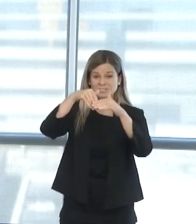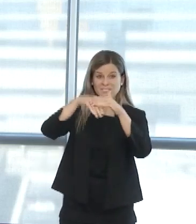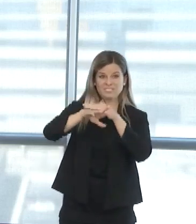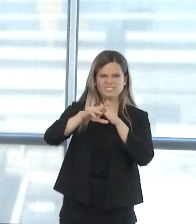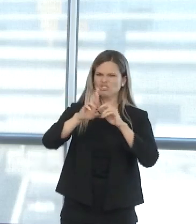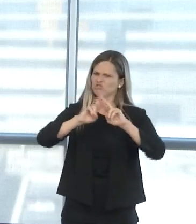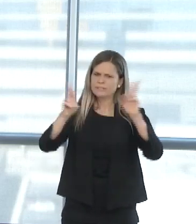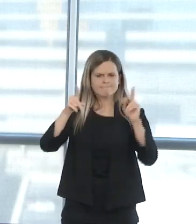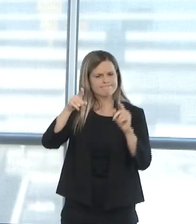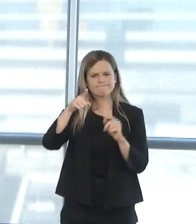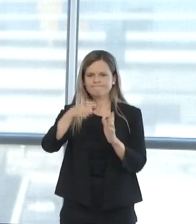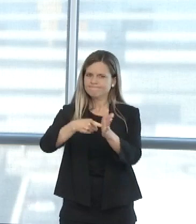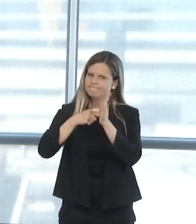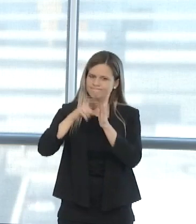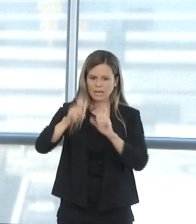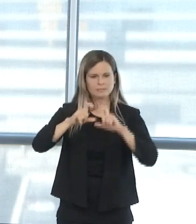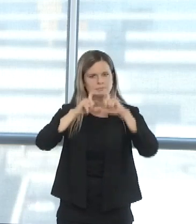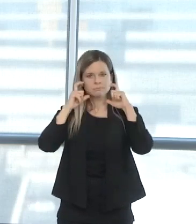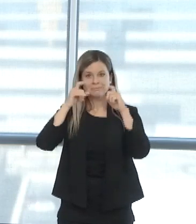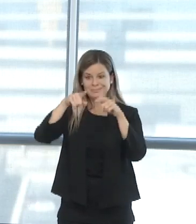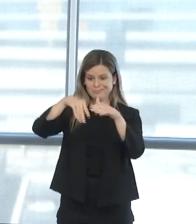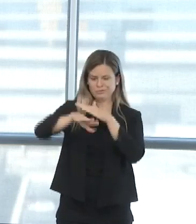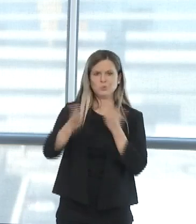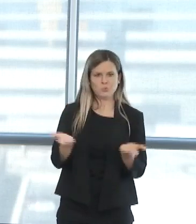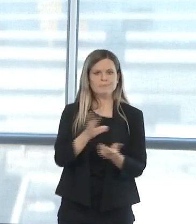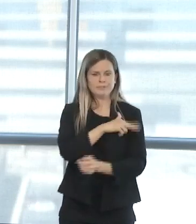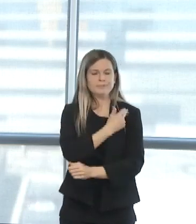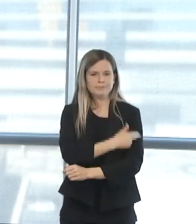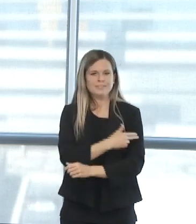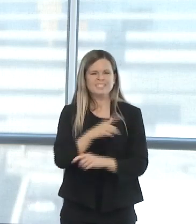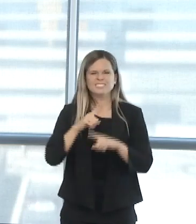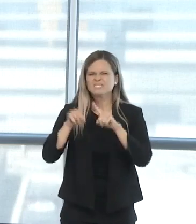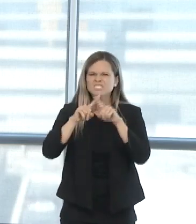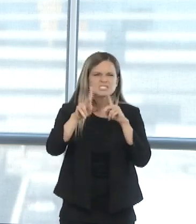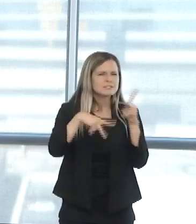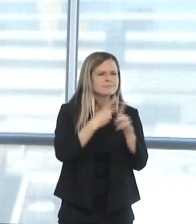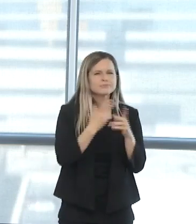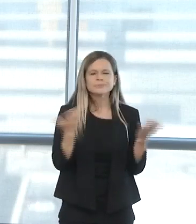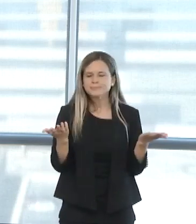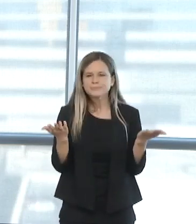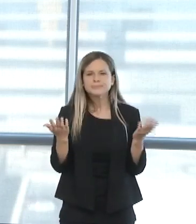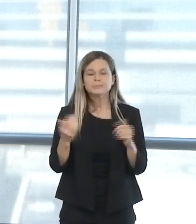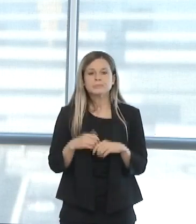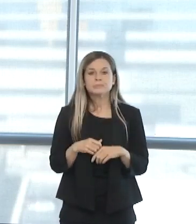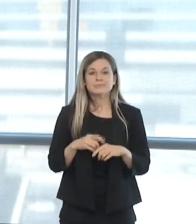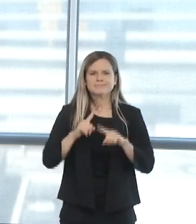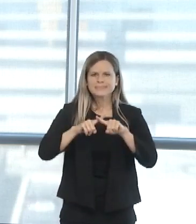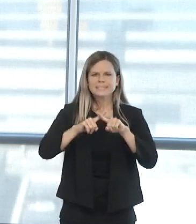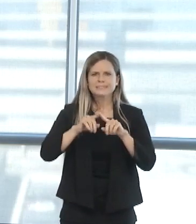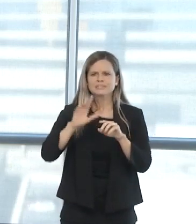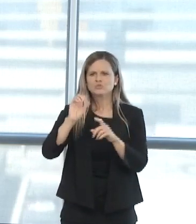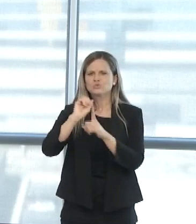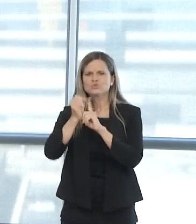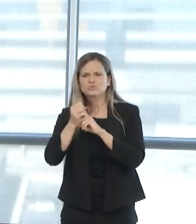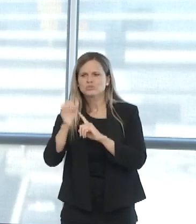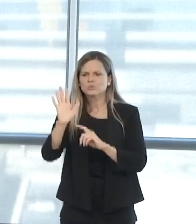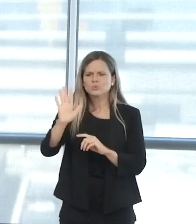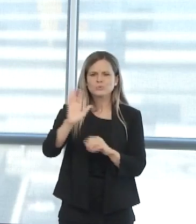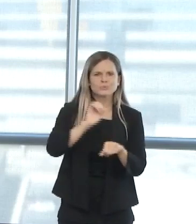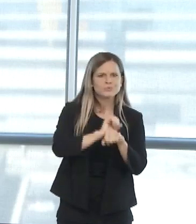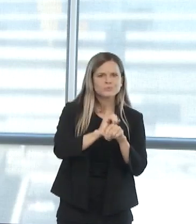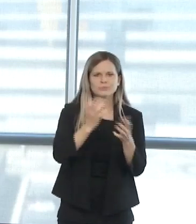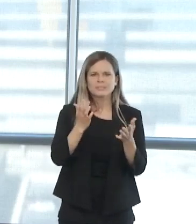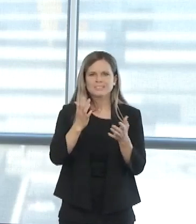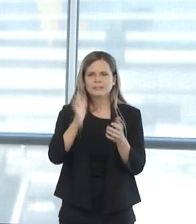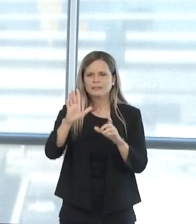There are varying mask types depending upon the clinical area and situation. This is critical to